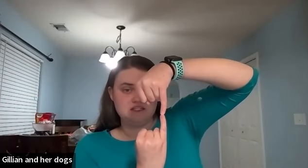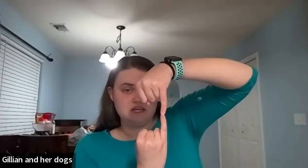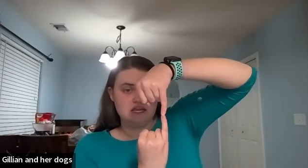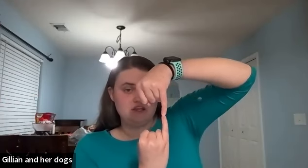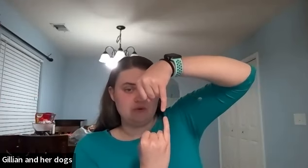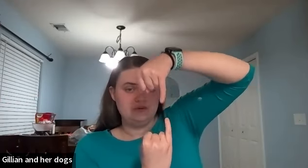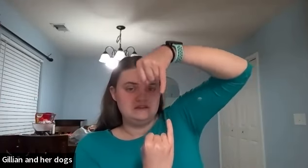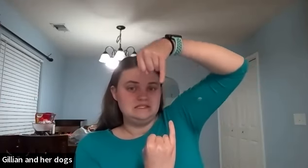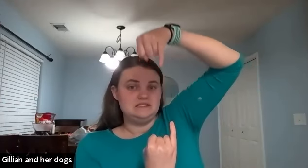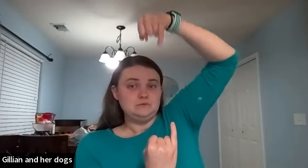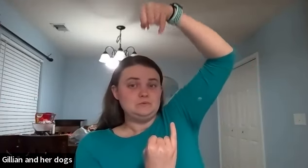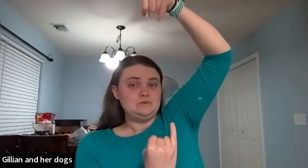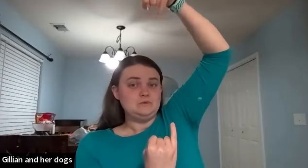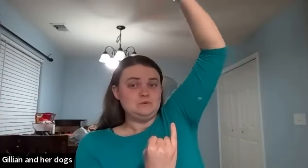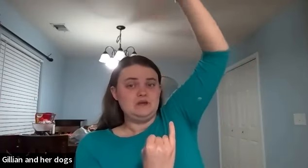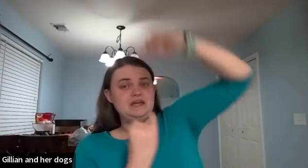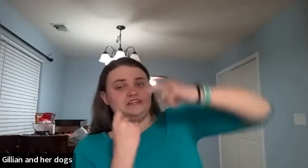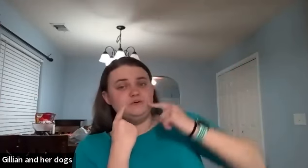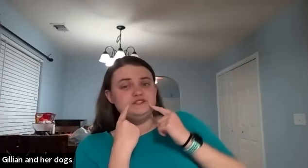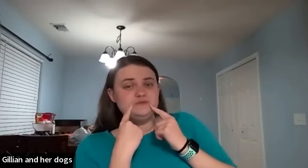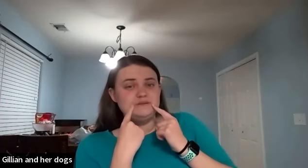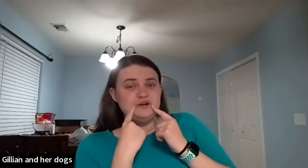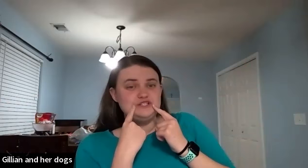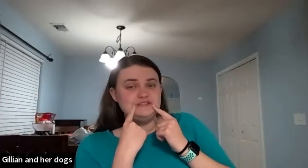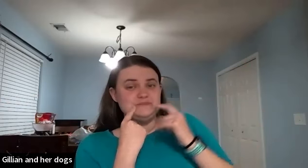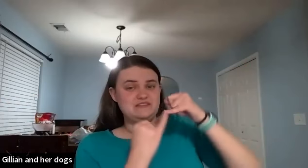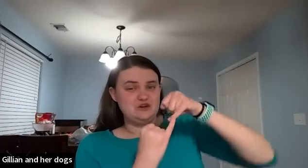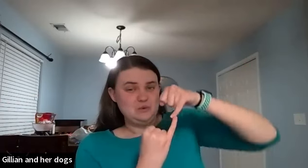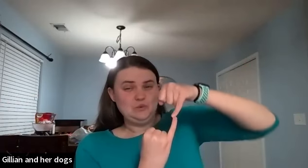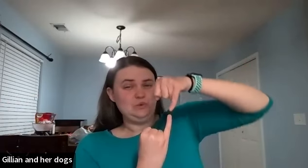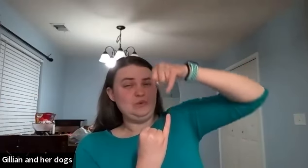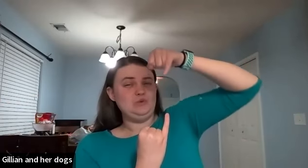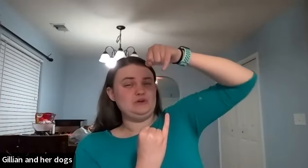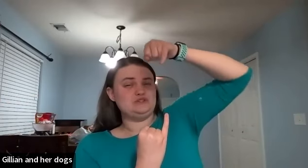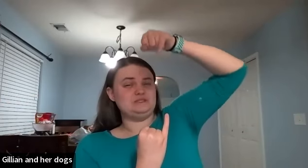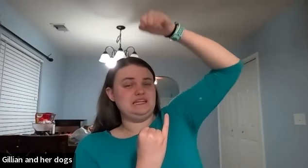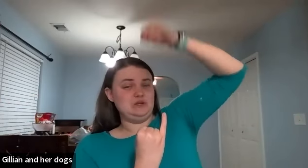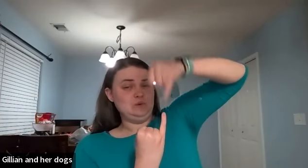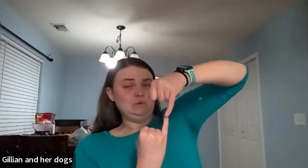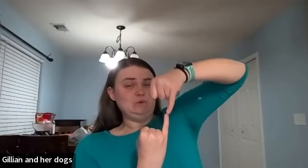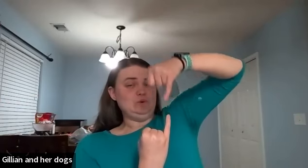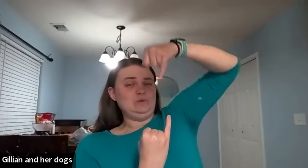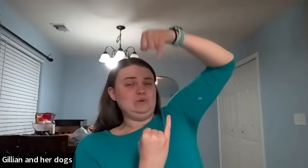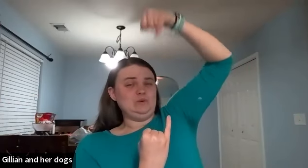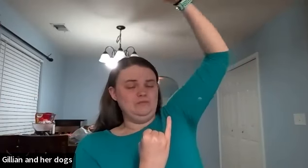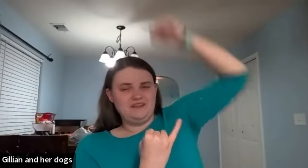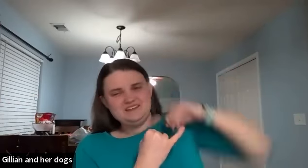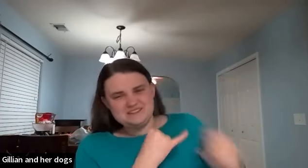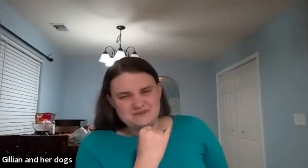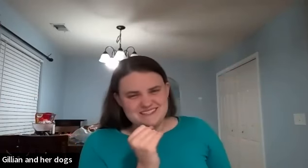and you go this and it's always almost like purse your lips like they're oh they're so skinny oh i use it on my